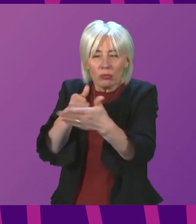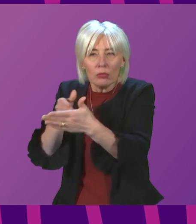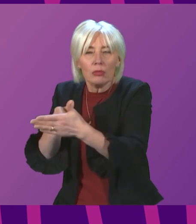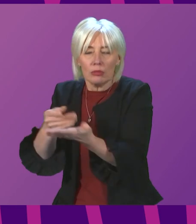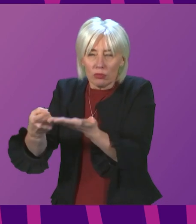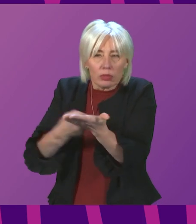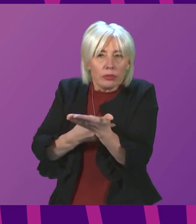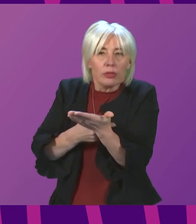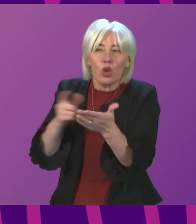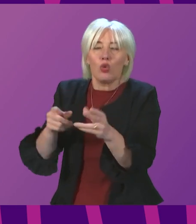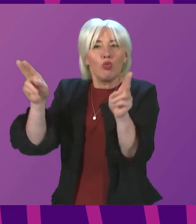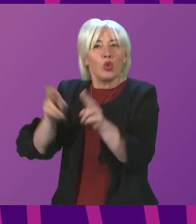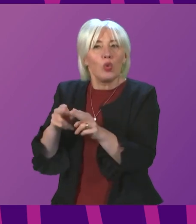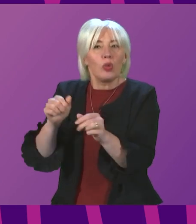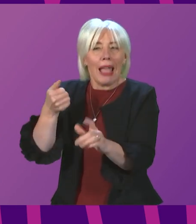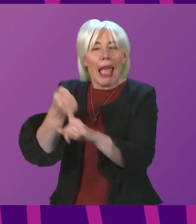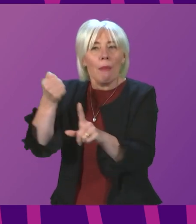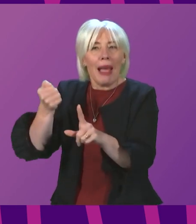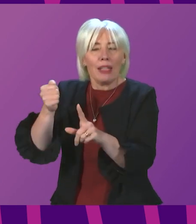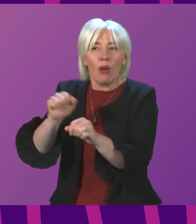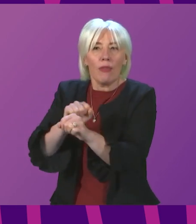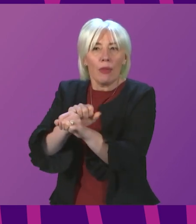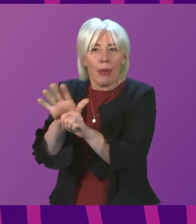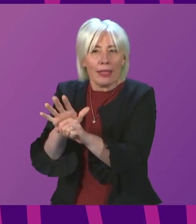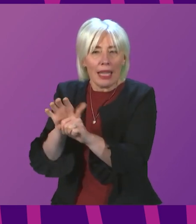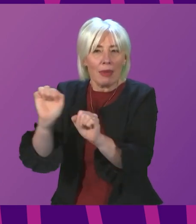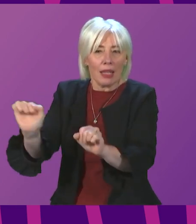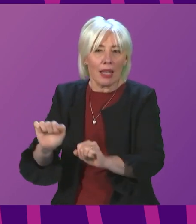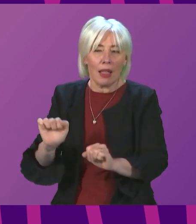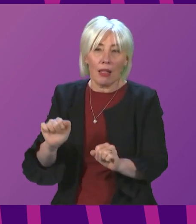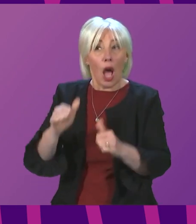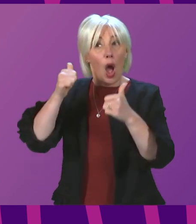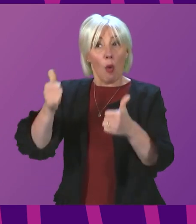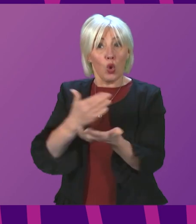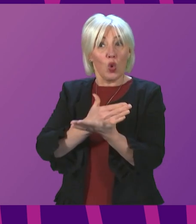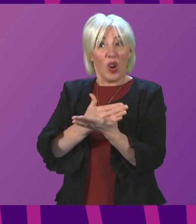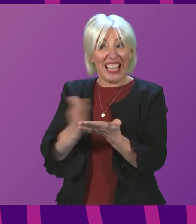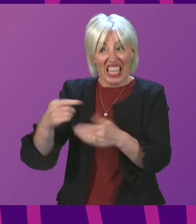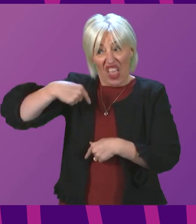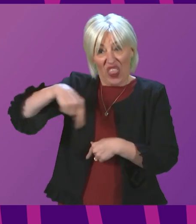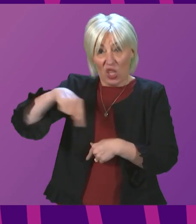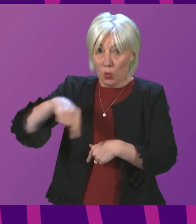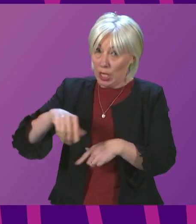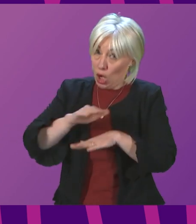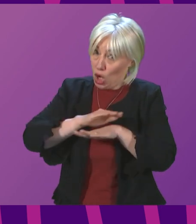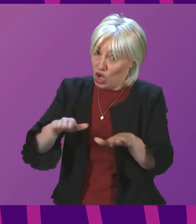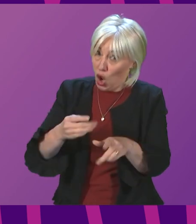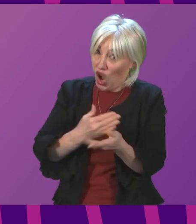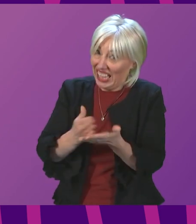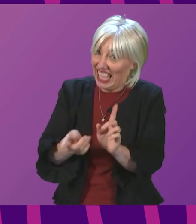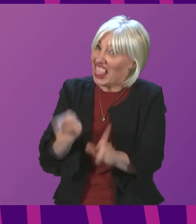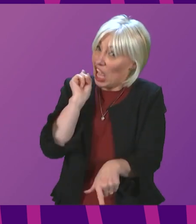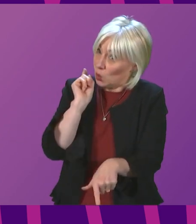First minister. I'm certainly glad that the member has been clearer on that point this week than he managed to be last week.